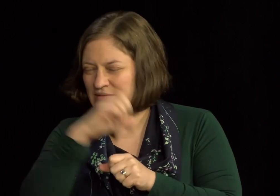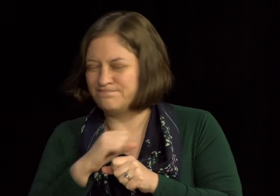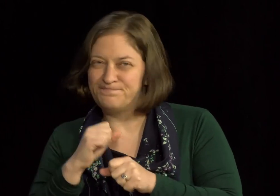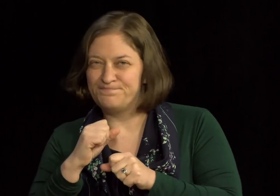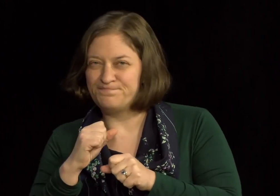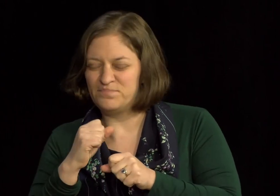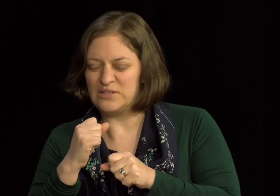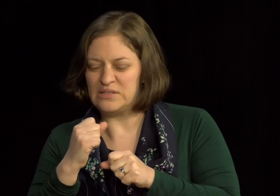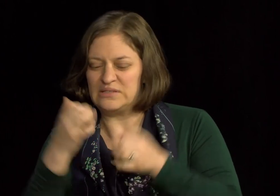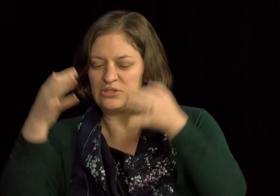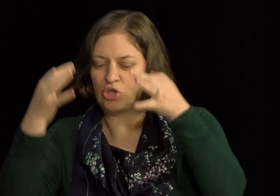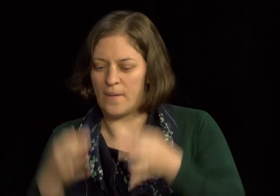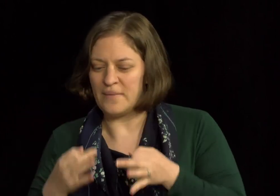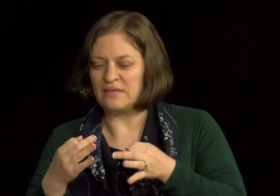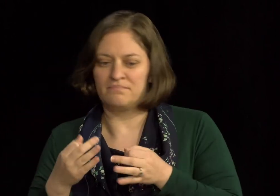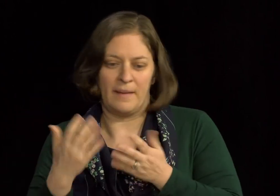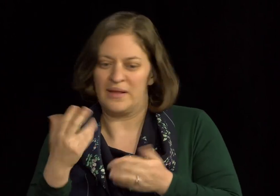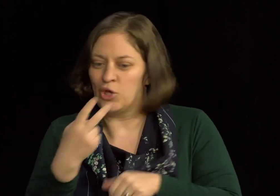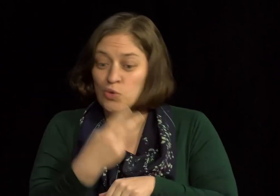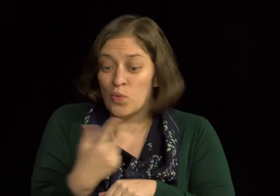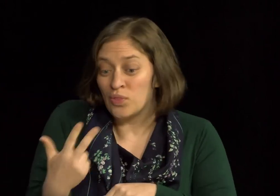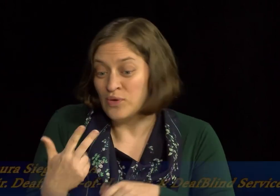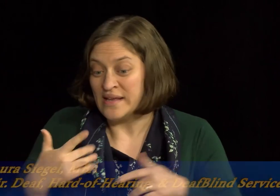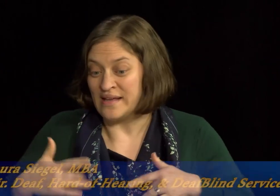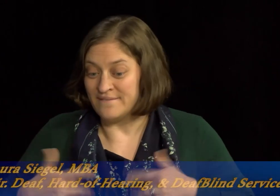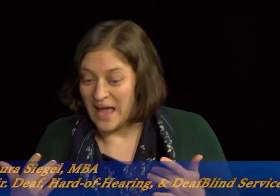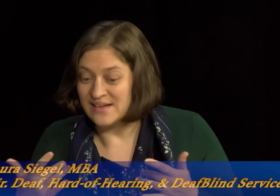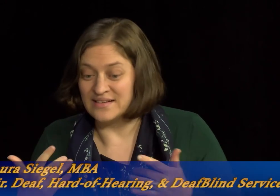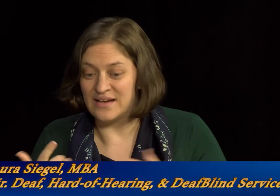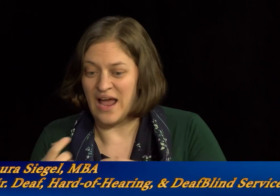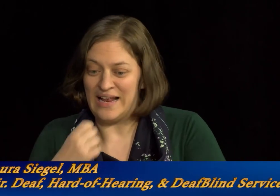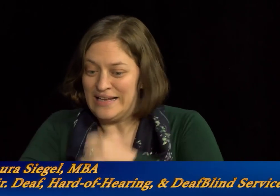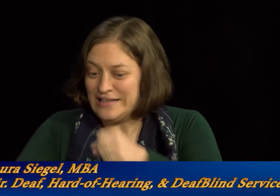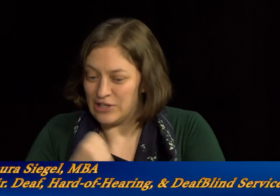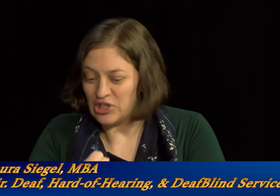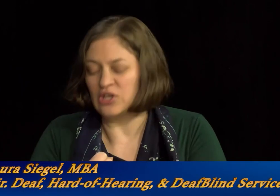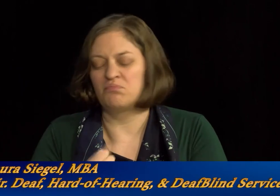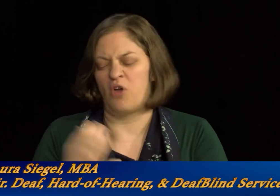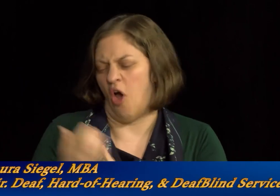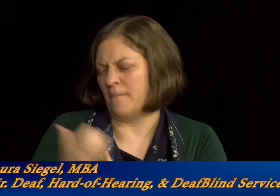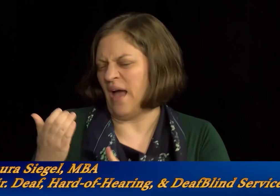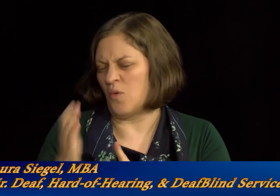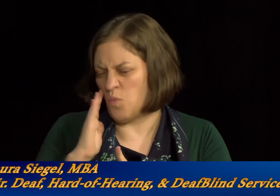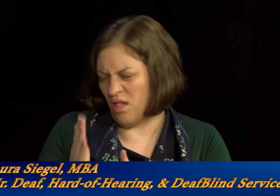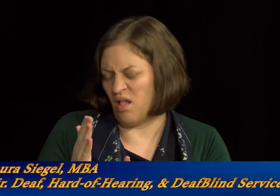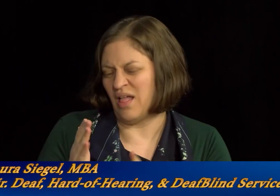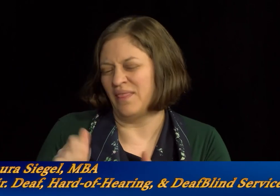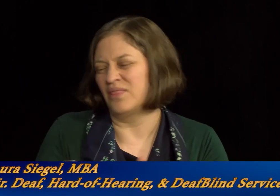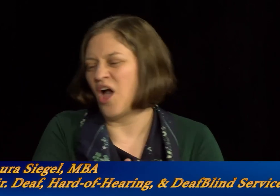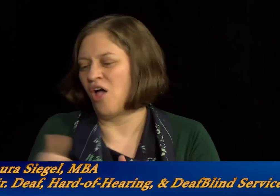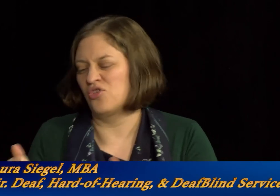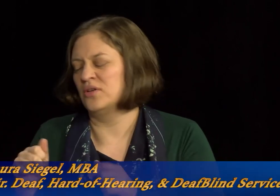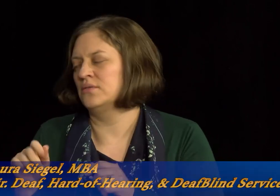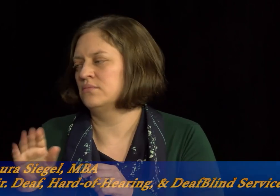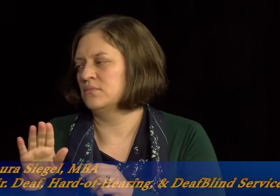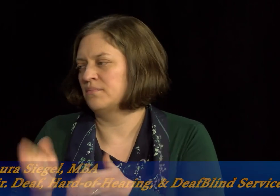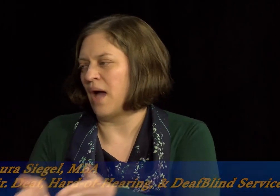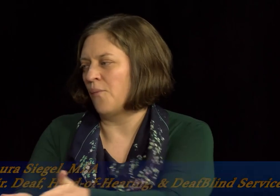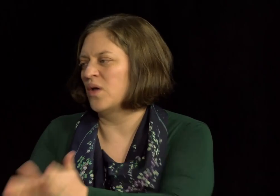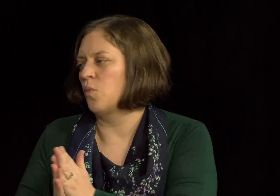for everything that they need. You know, sometimes, you know, if you're doing a series of events in a year, maybe you have two or three